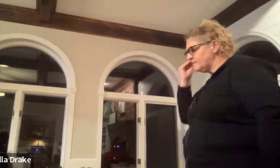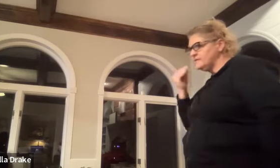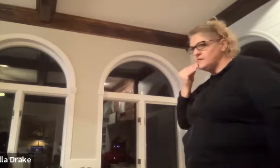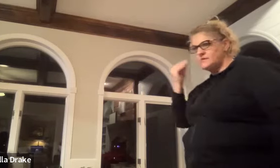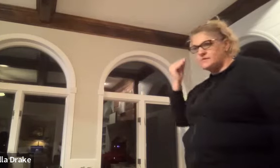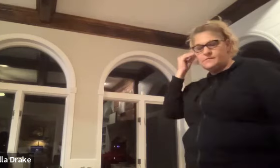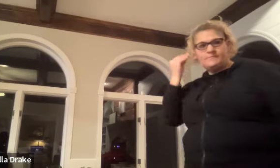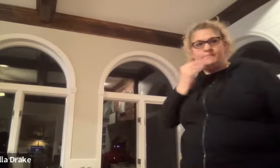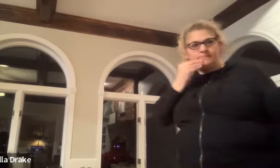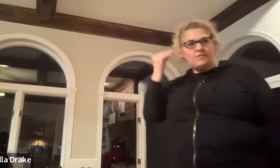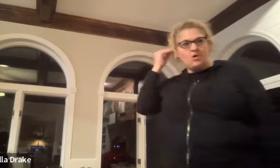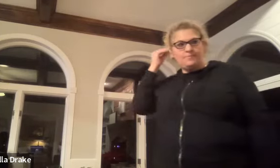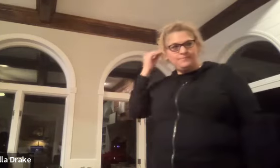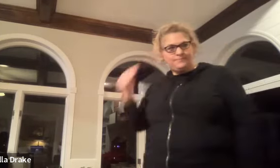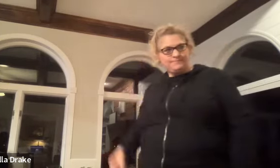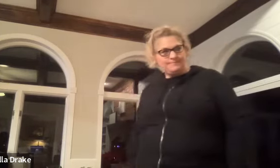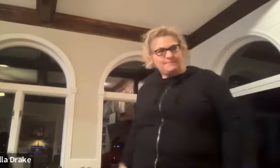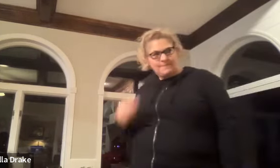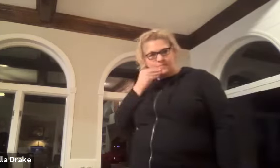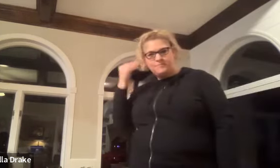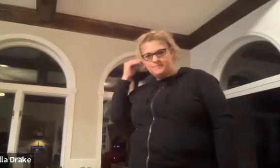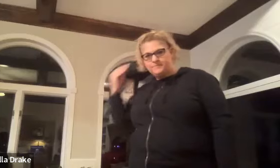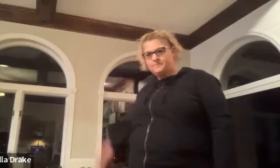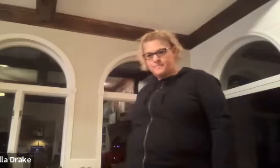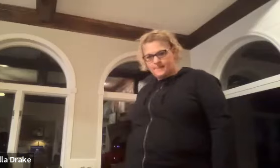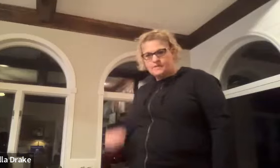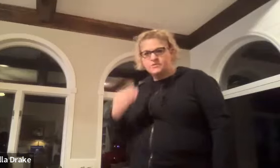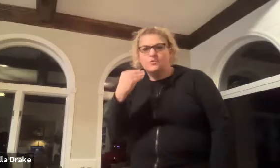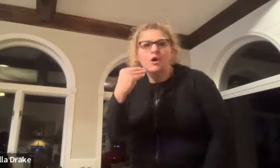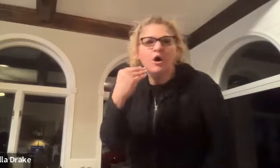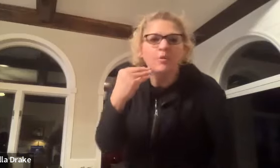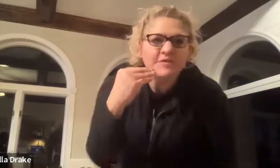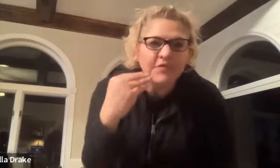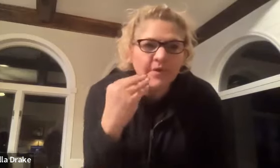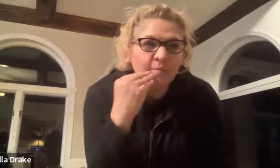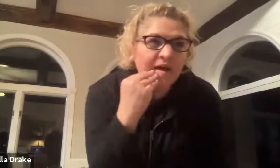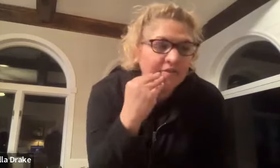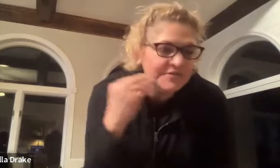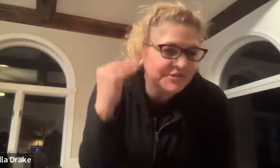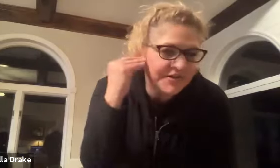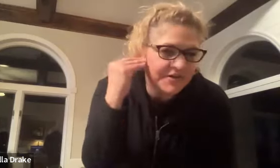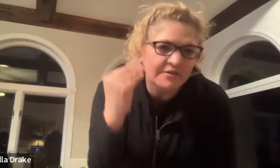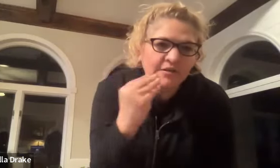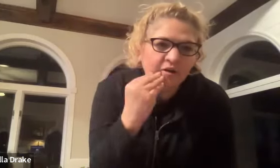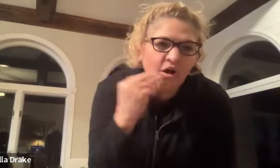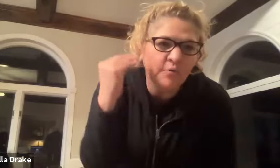home okay so home is from your mouth to your ear home